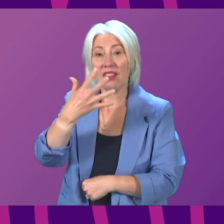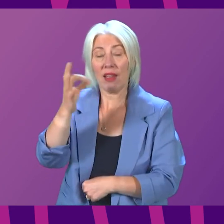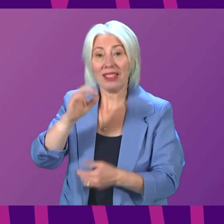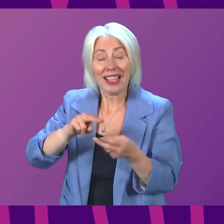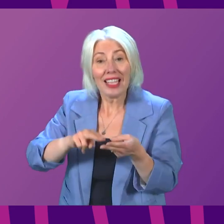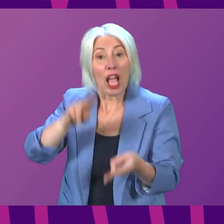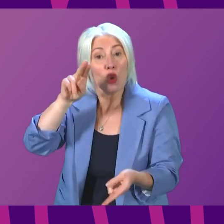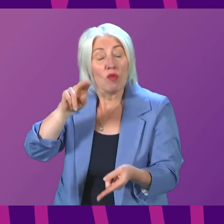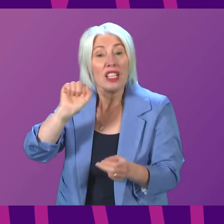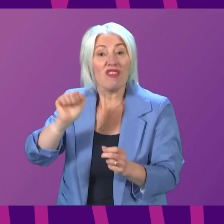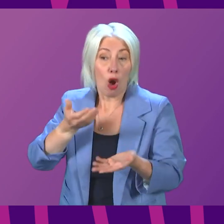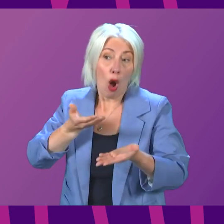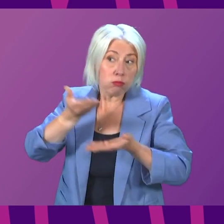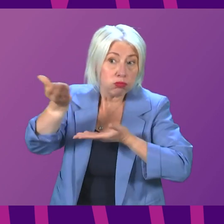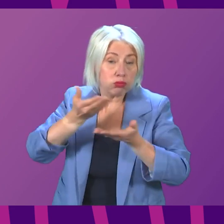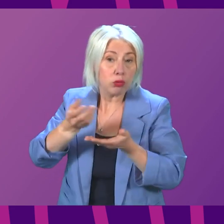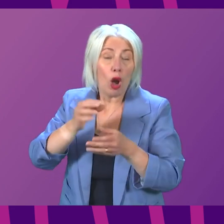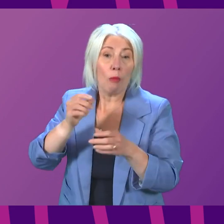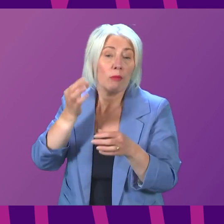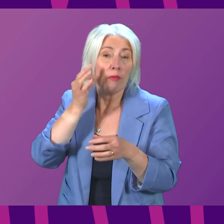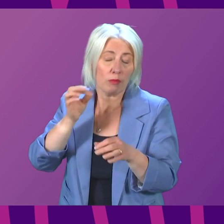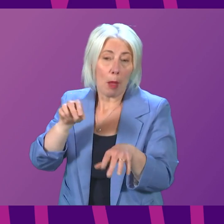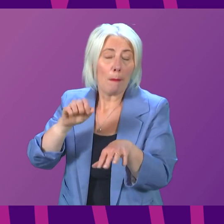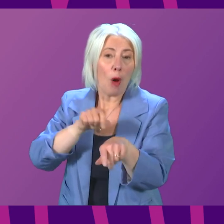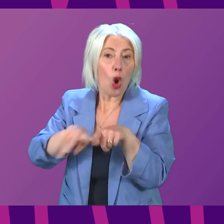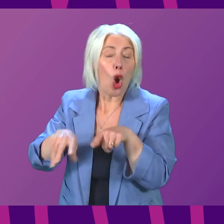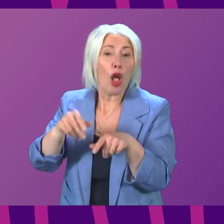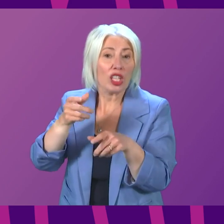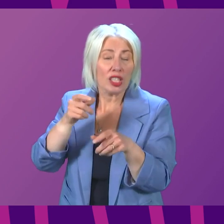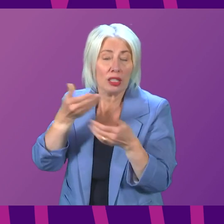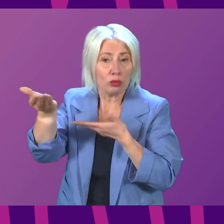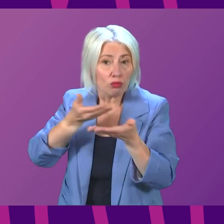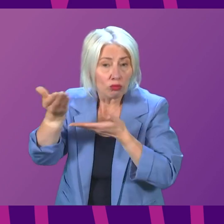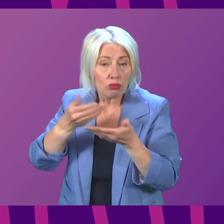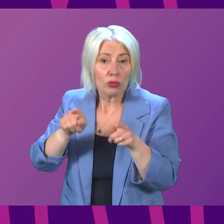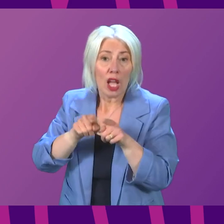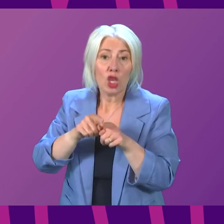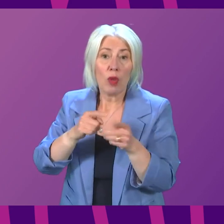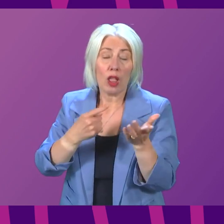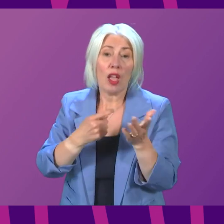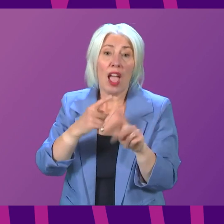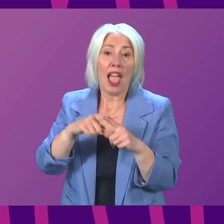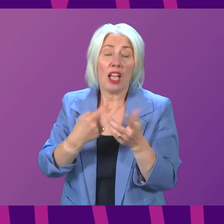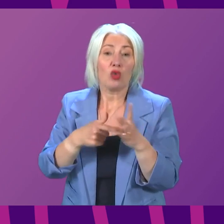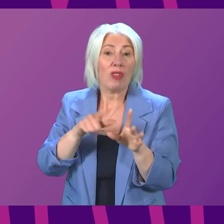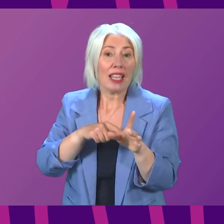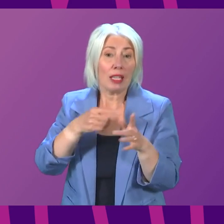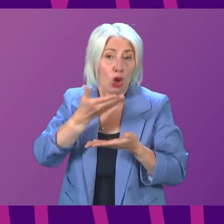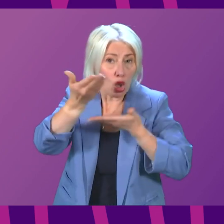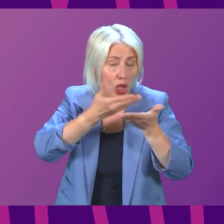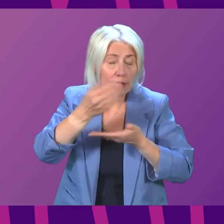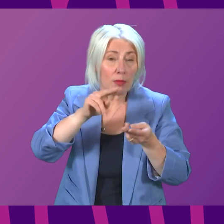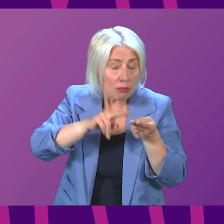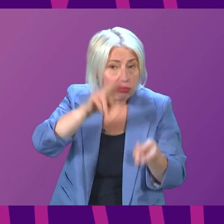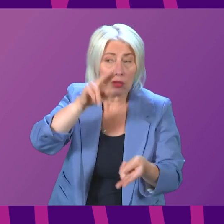in consultant oncologists and a 63% increase in consultant radiologists. So, that, I think, is